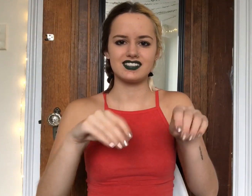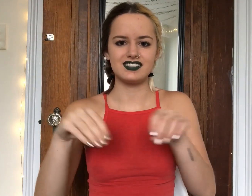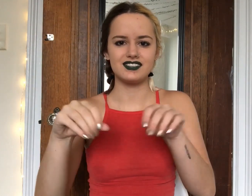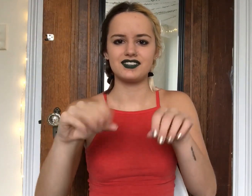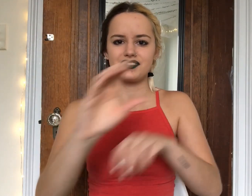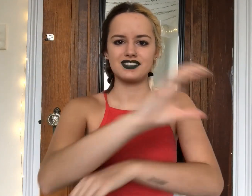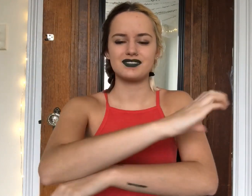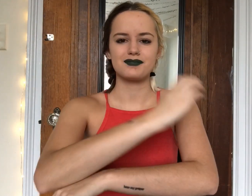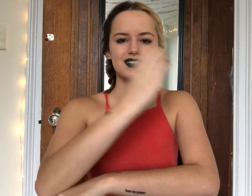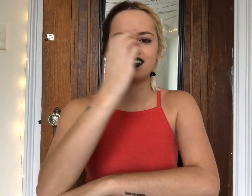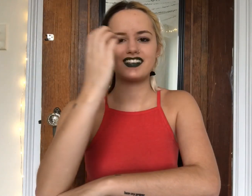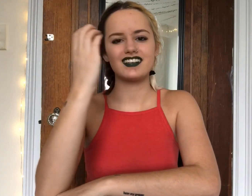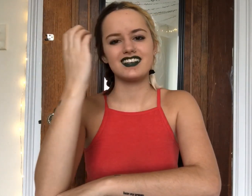Christmas-bye